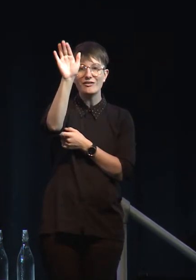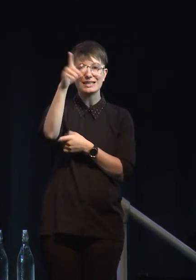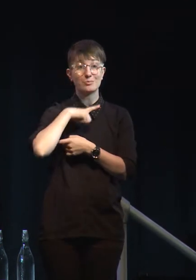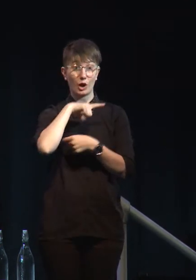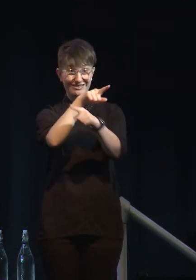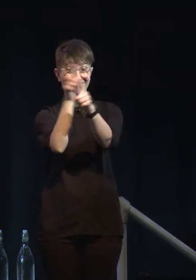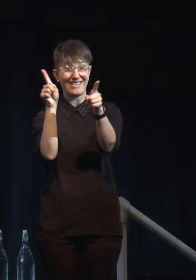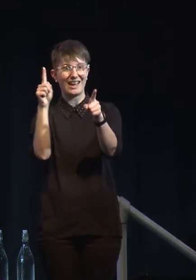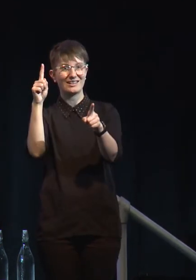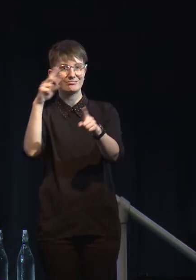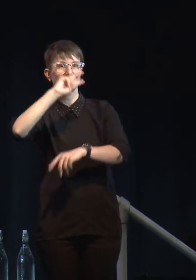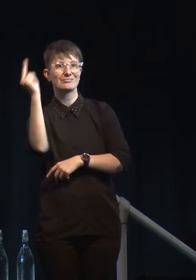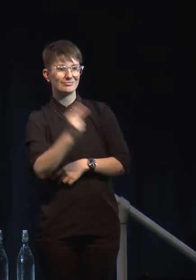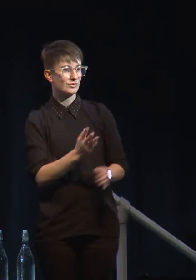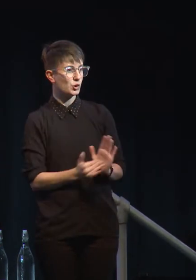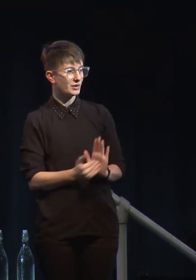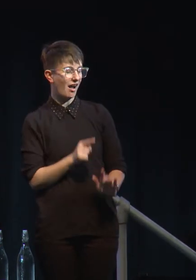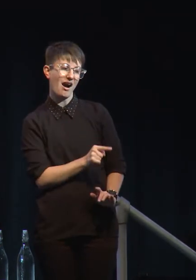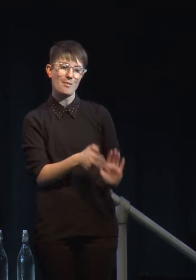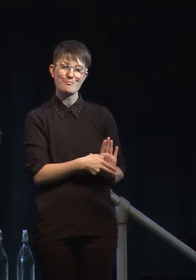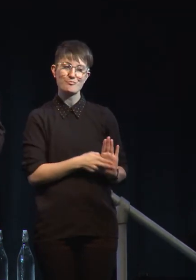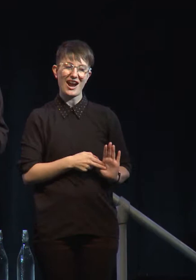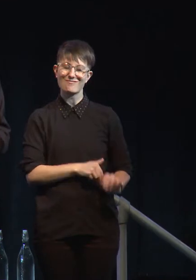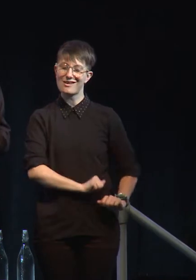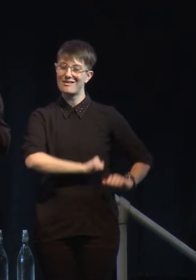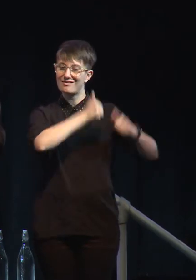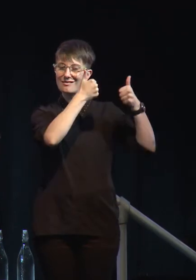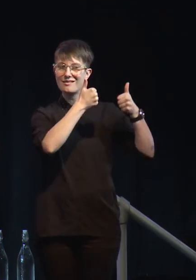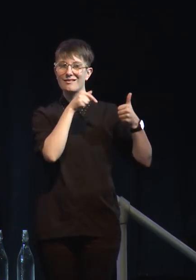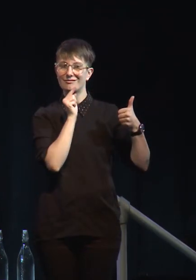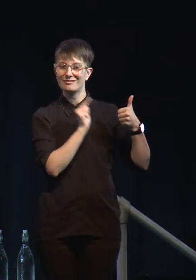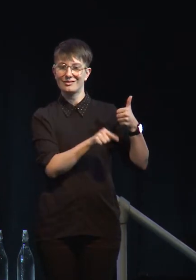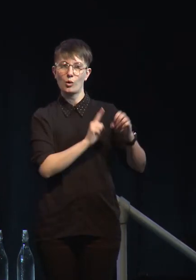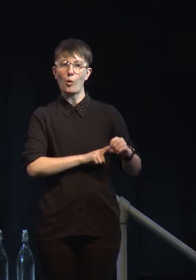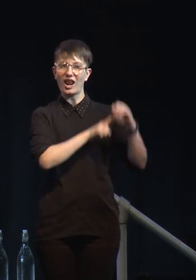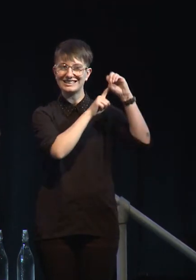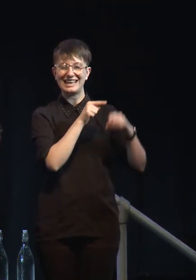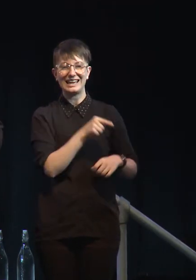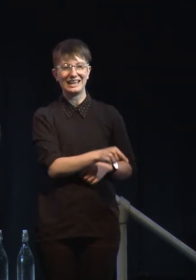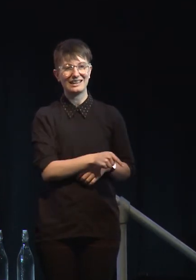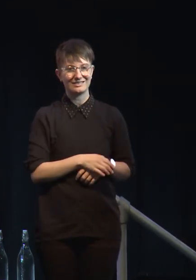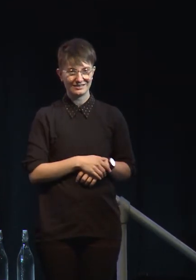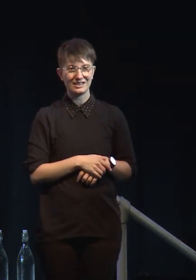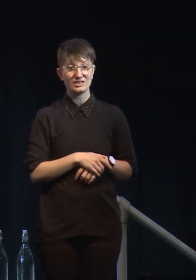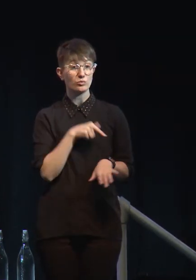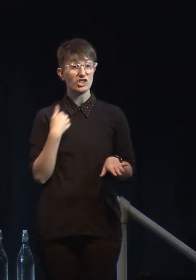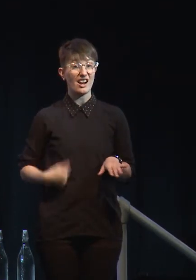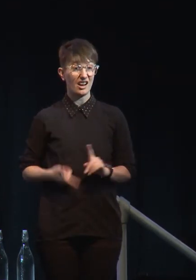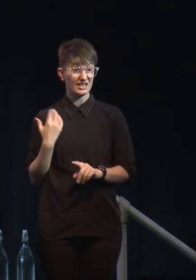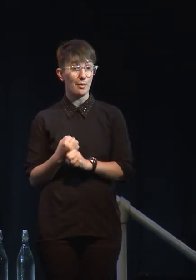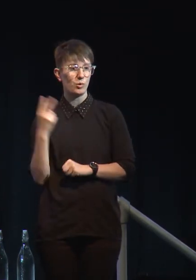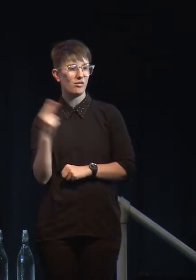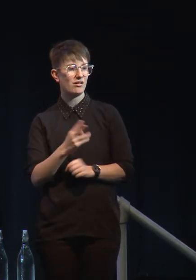perceive the New Zealand brand on food and food products as being a stamp of quality in China, for example.